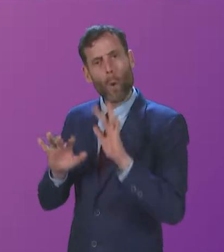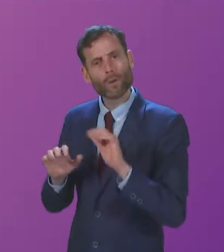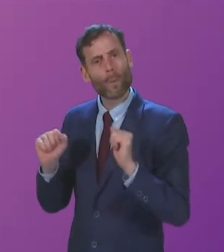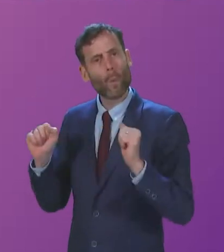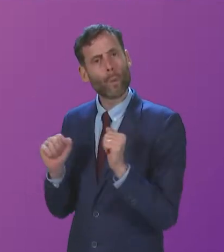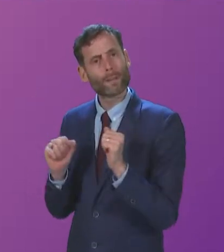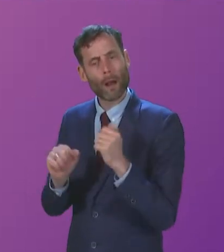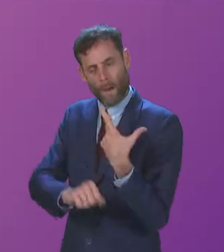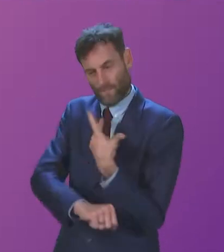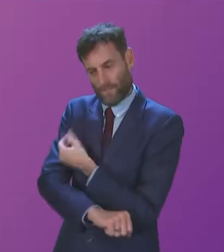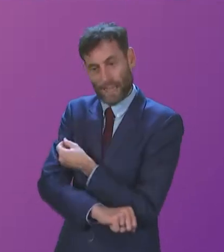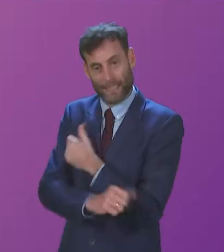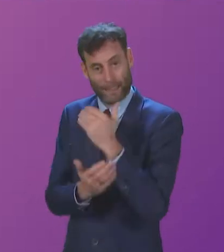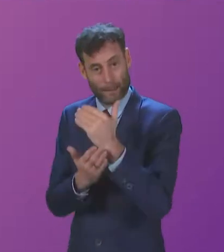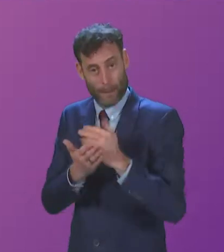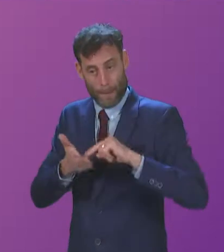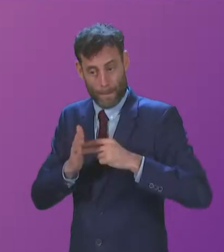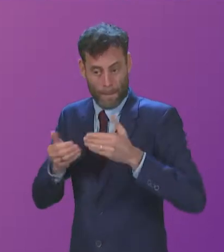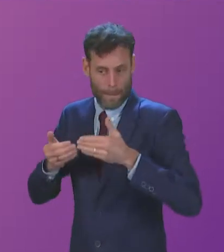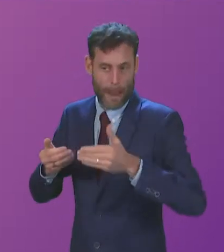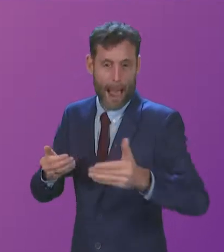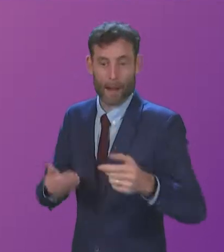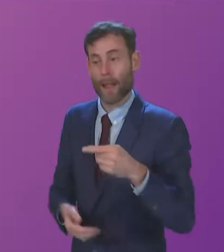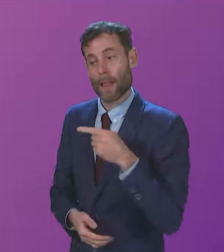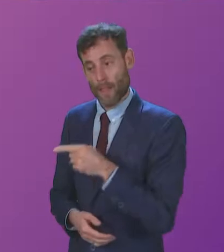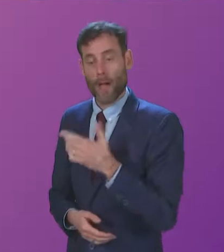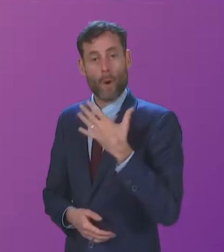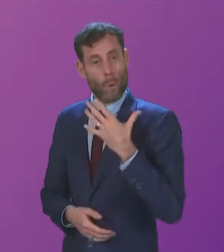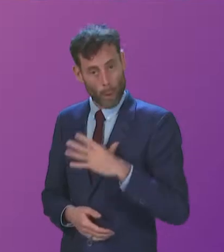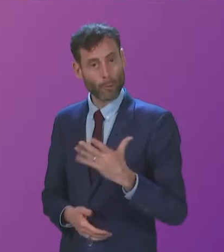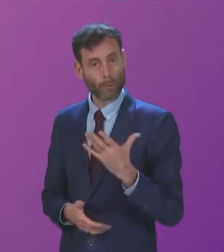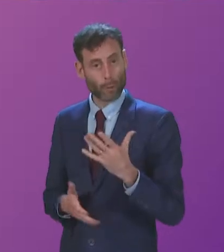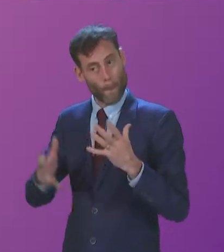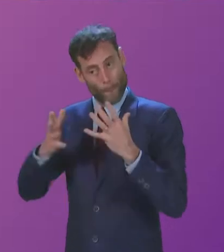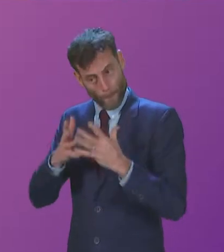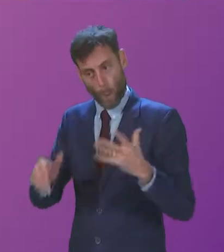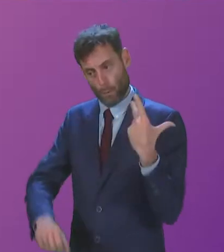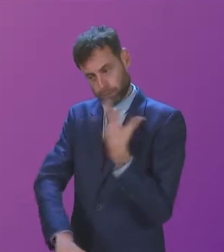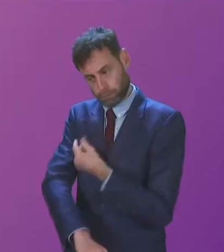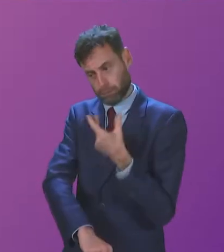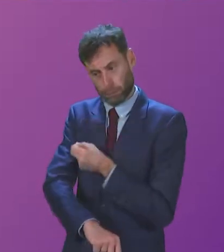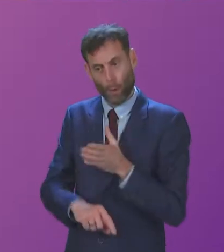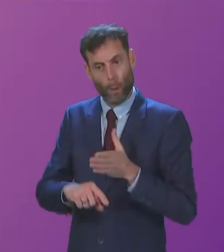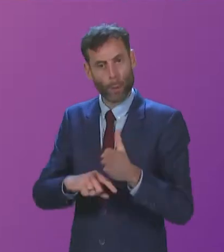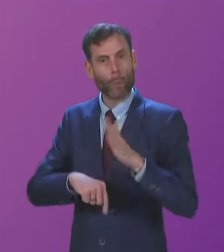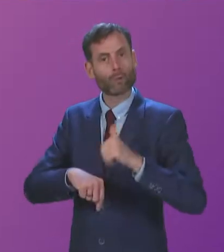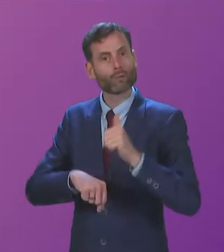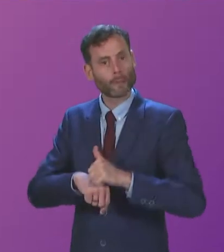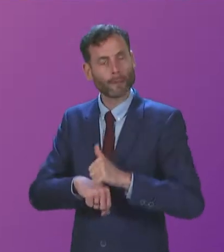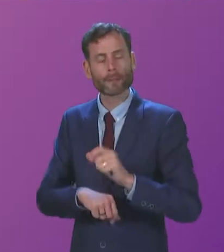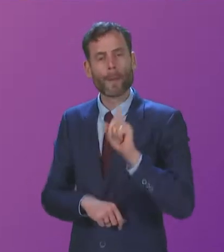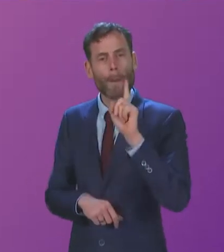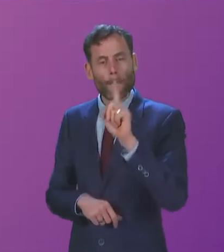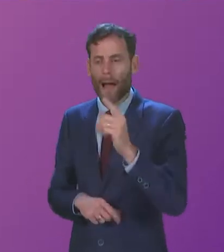programme, and they did reference the fact that they were looking to increase the number of doses administered over the festive period. But if there are very